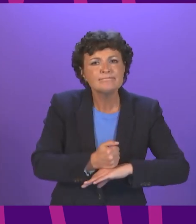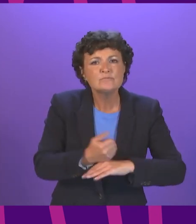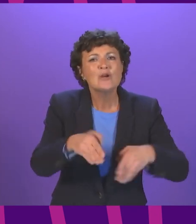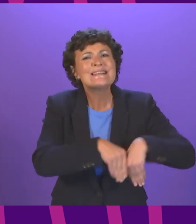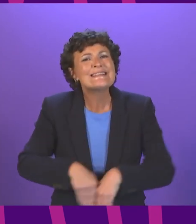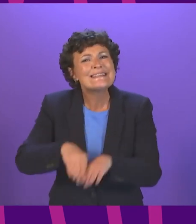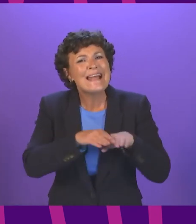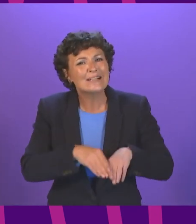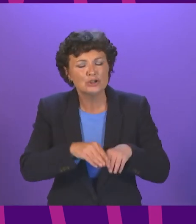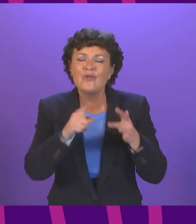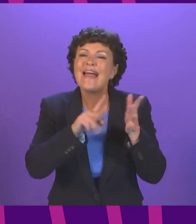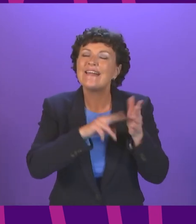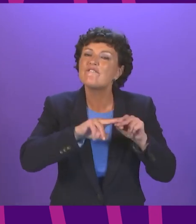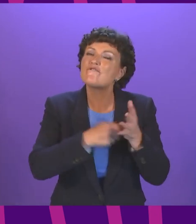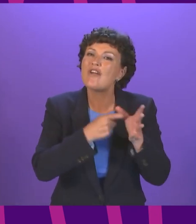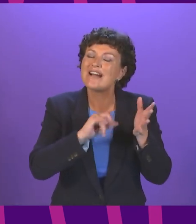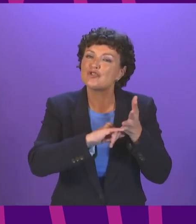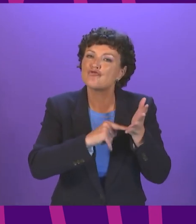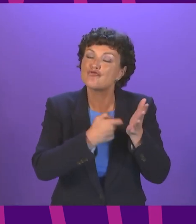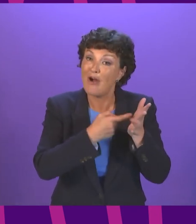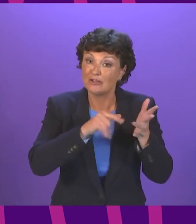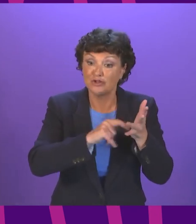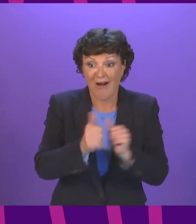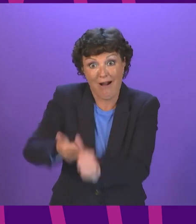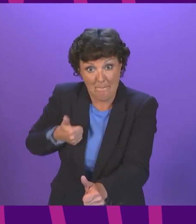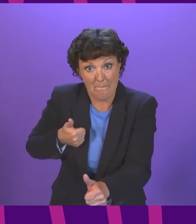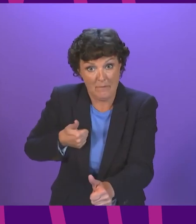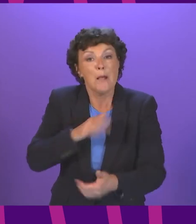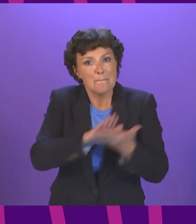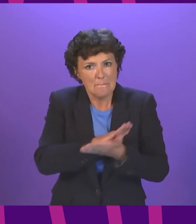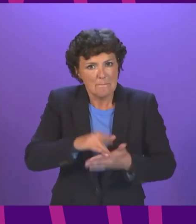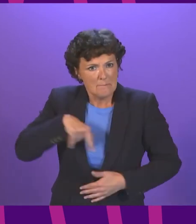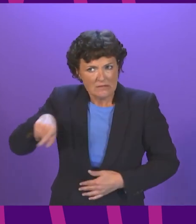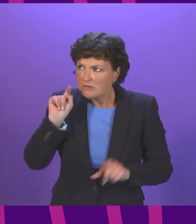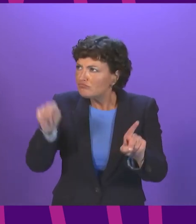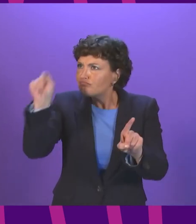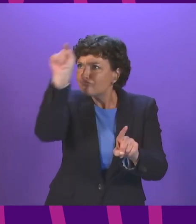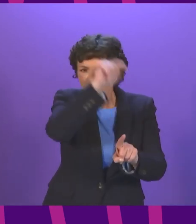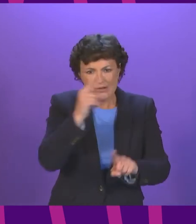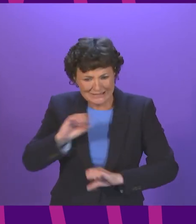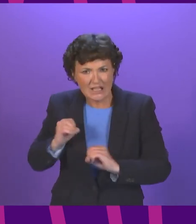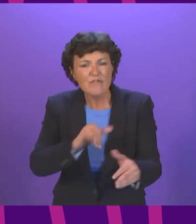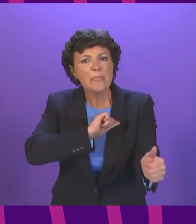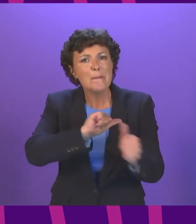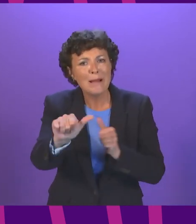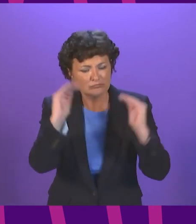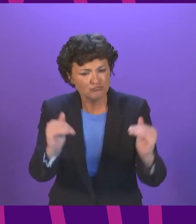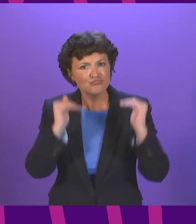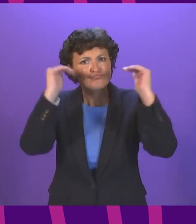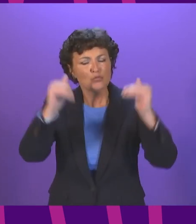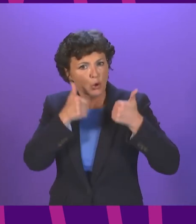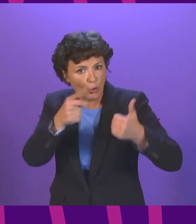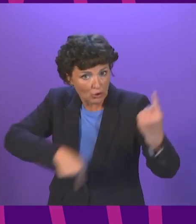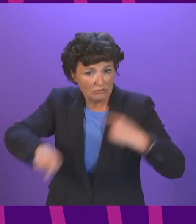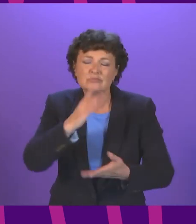infrastructure company to ensure that all public infrastructure investment delivers the greatest possible public good Presiding Officer, in